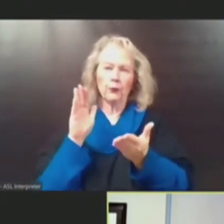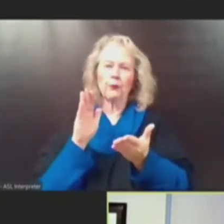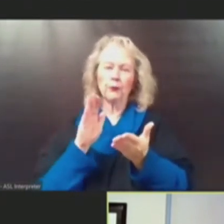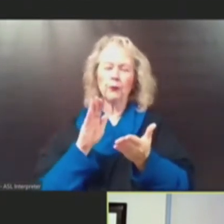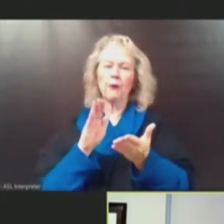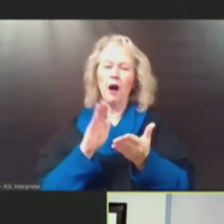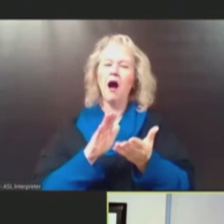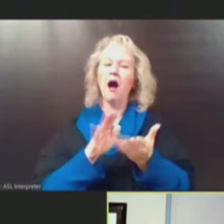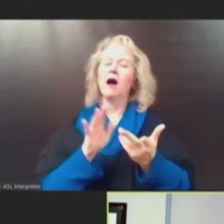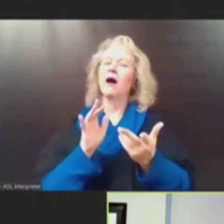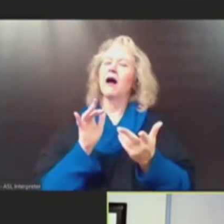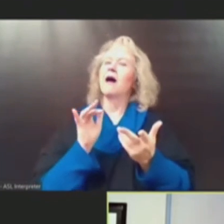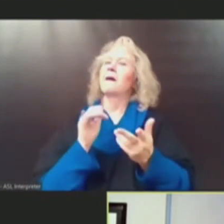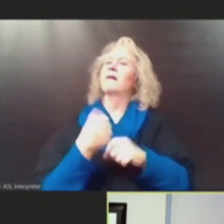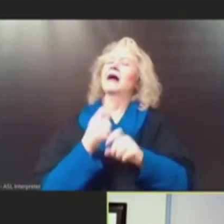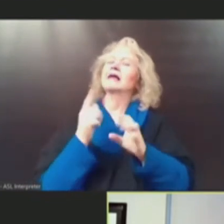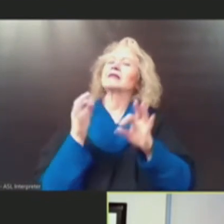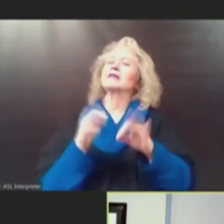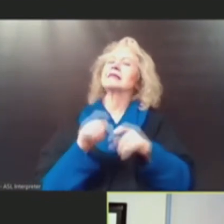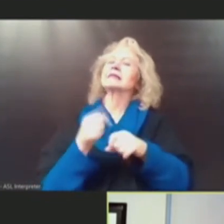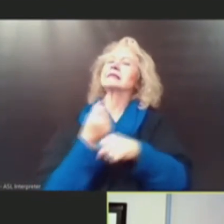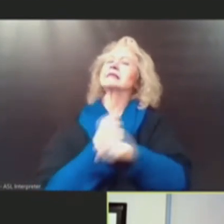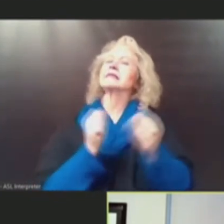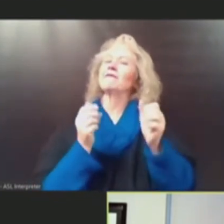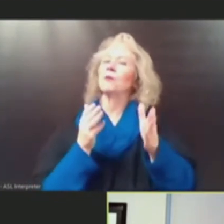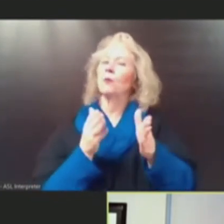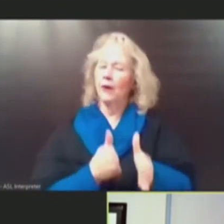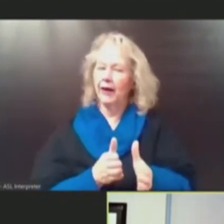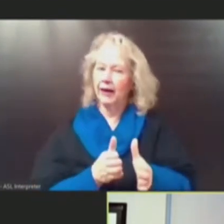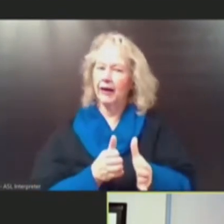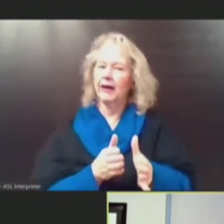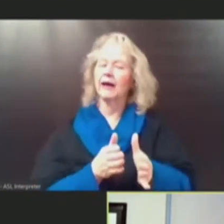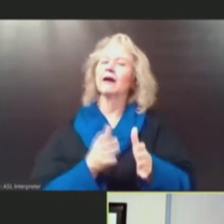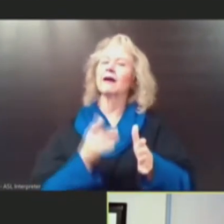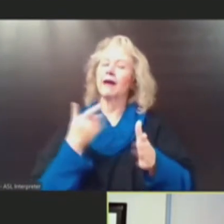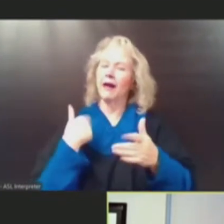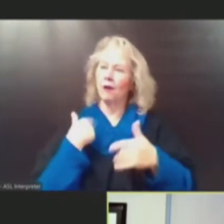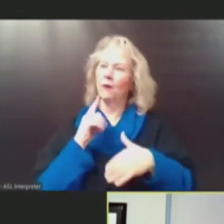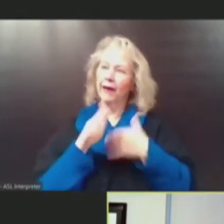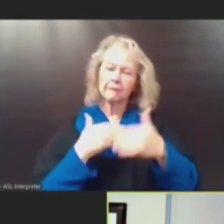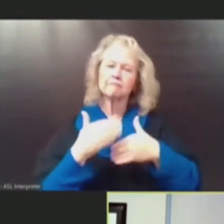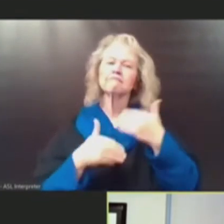these decisions safely as we continue to make our way through this pandemic.